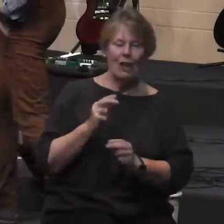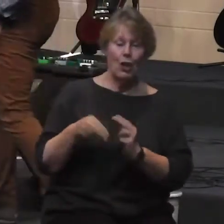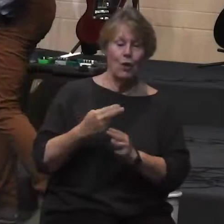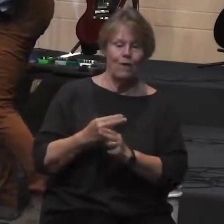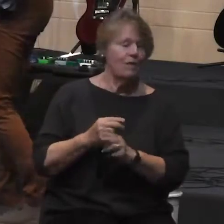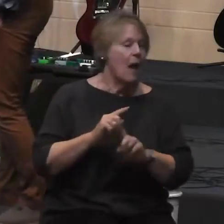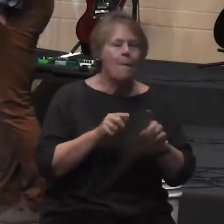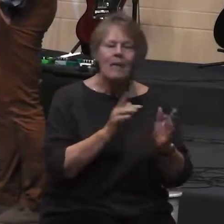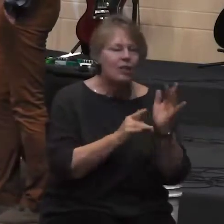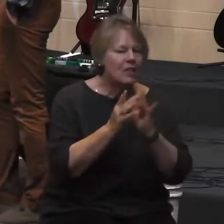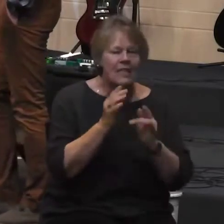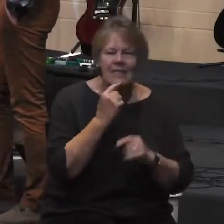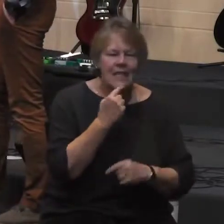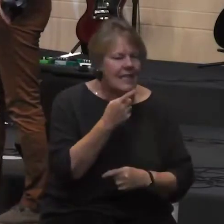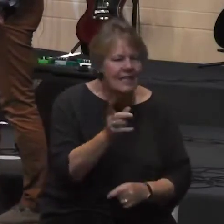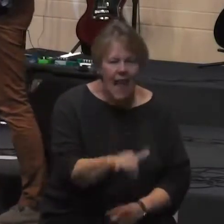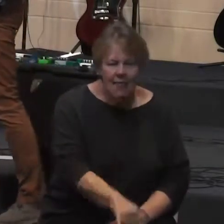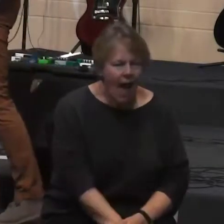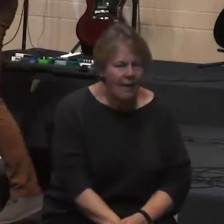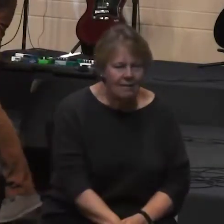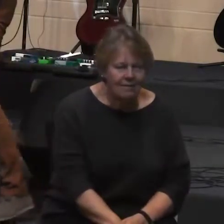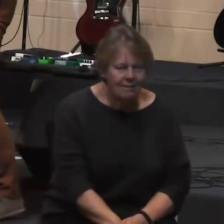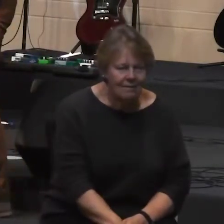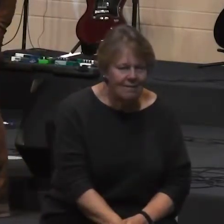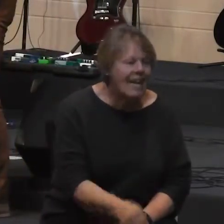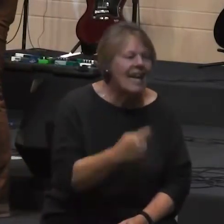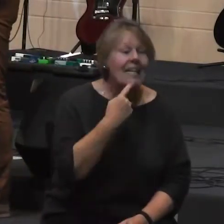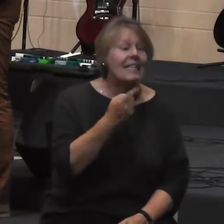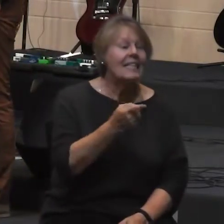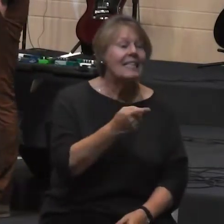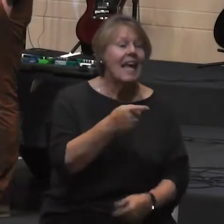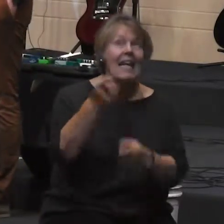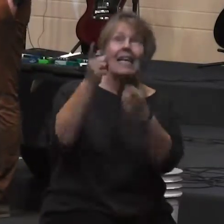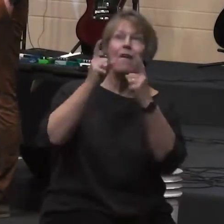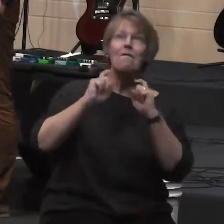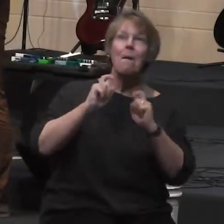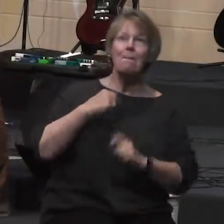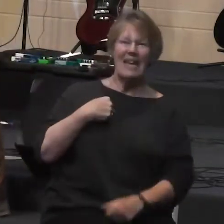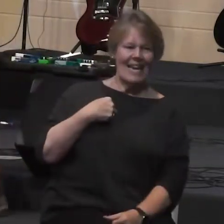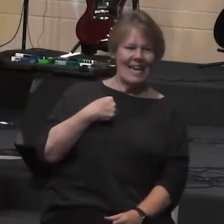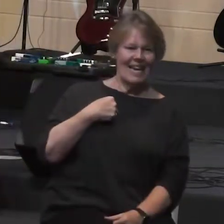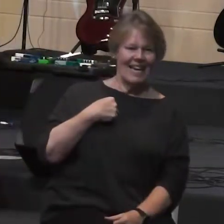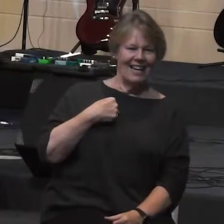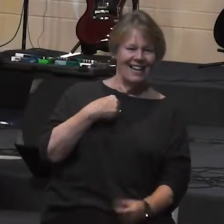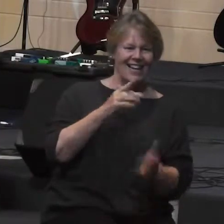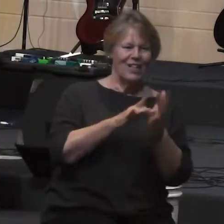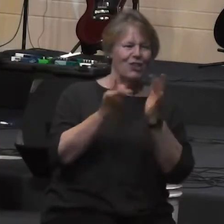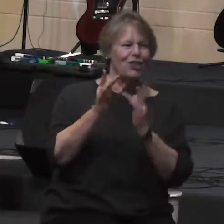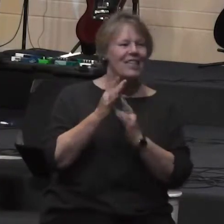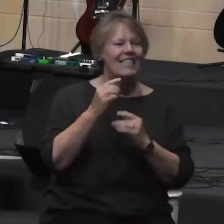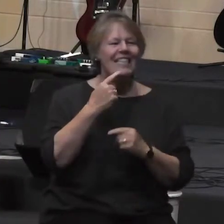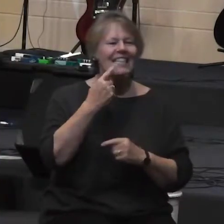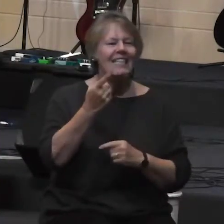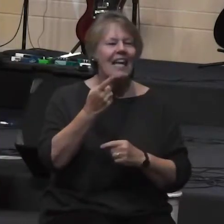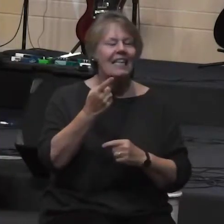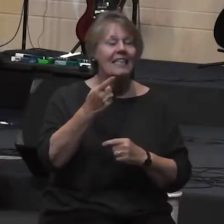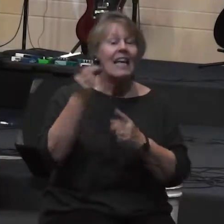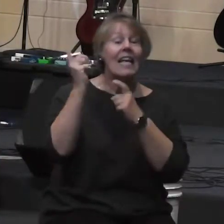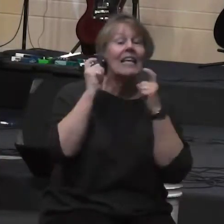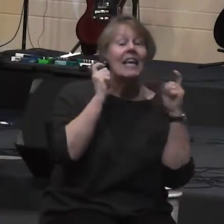say give me. He says give us. And so we kind of have to scratch our heads and go,